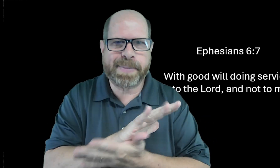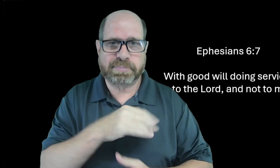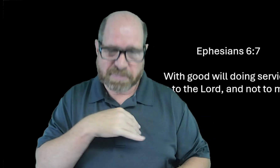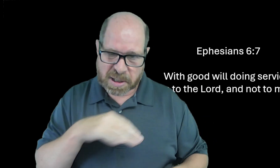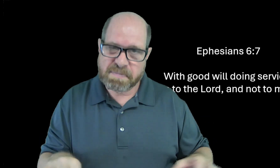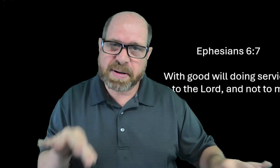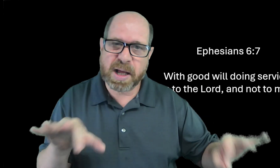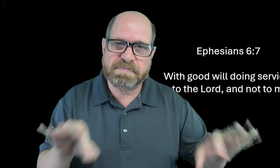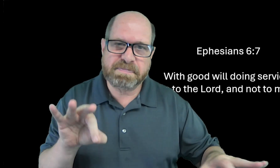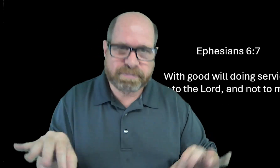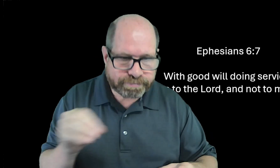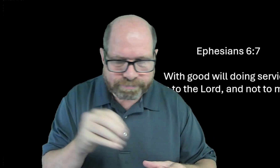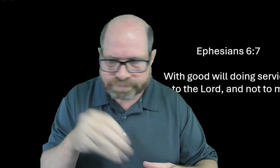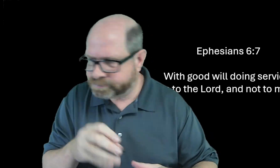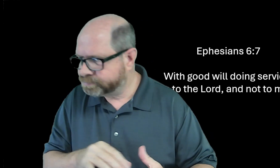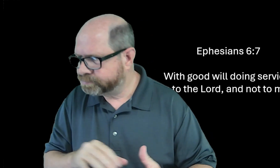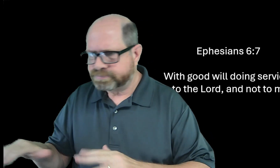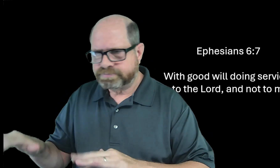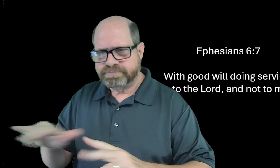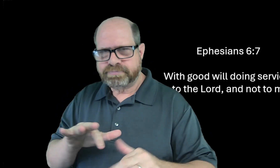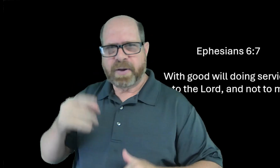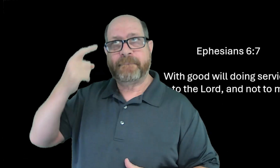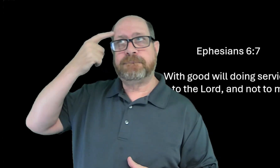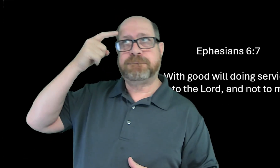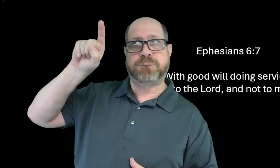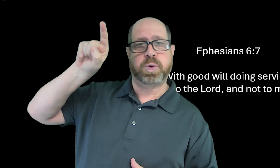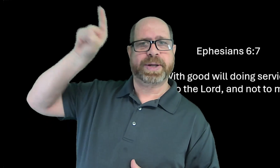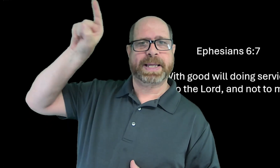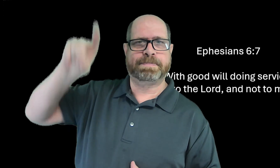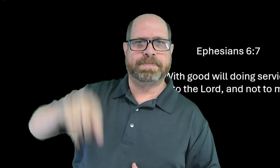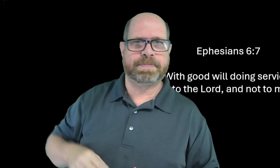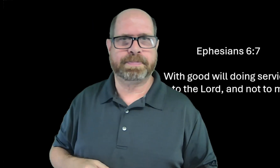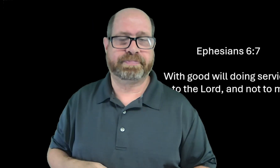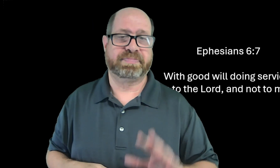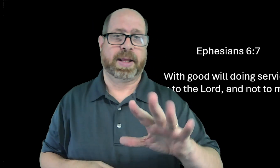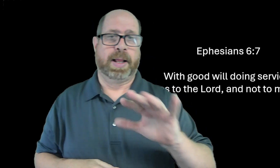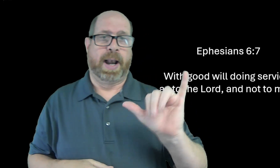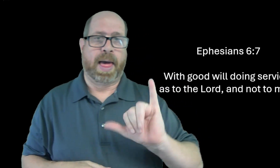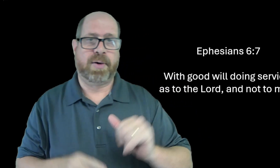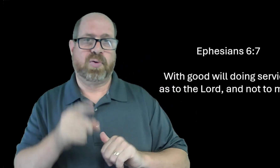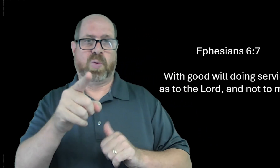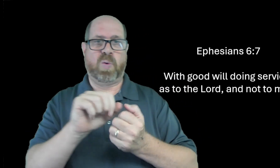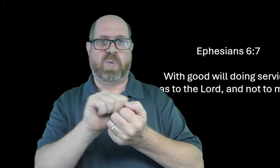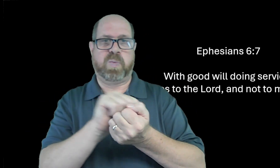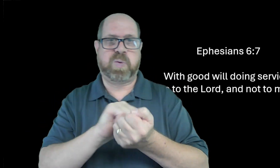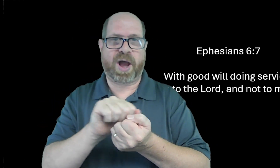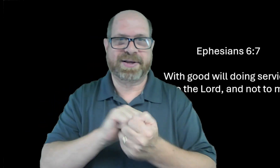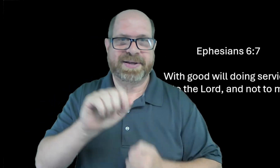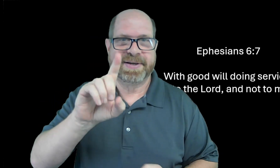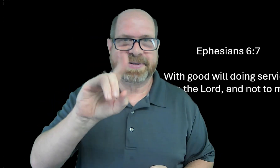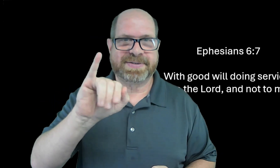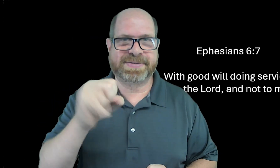uh if they're let's say there was garbage in somebody's yard instead of complaining i would pick it up or